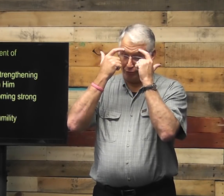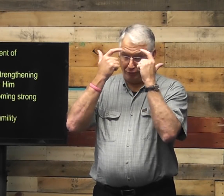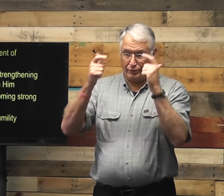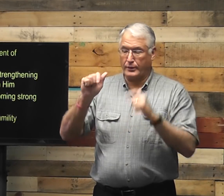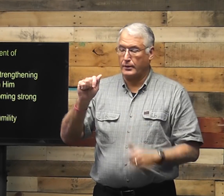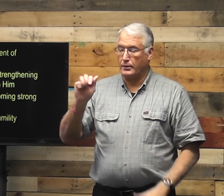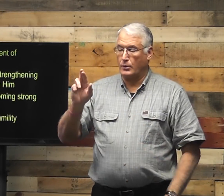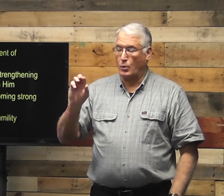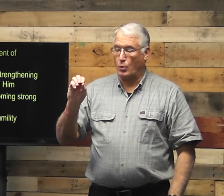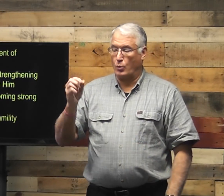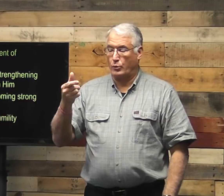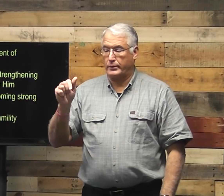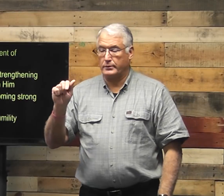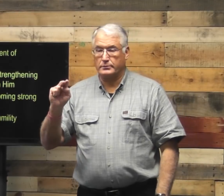arrogant.